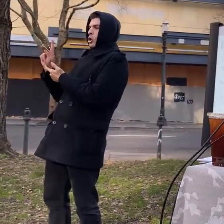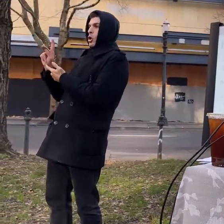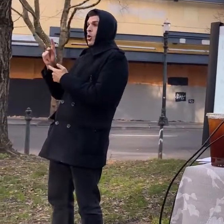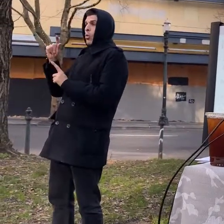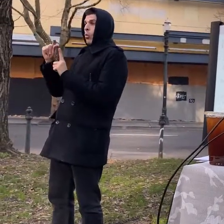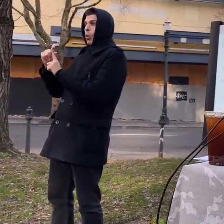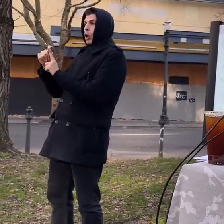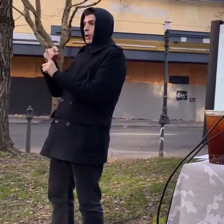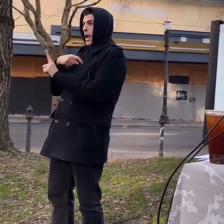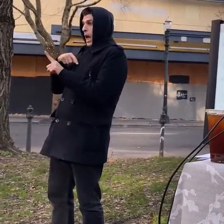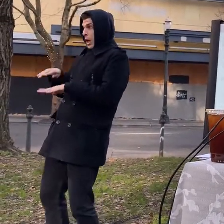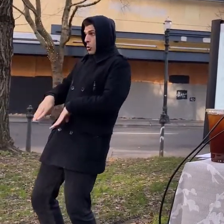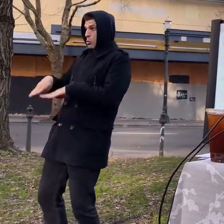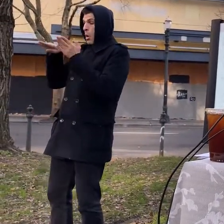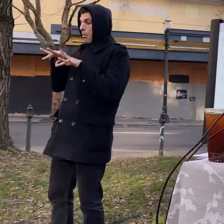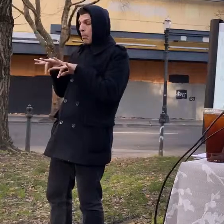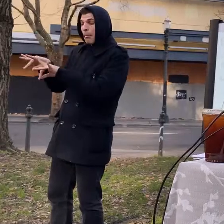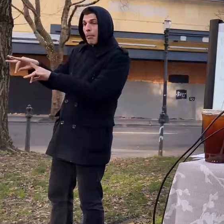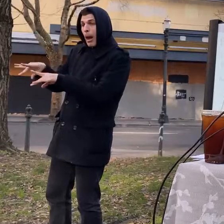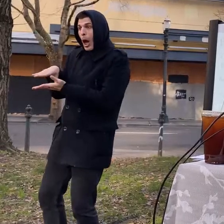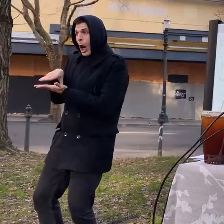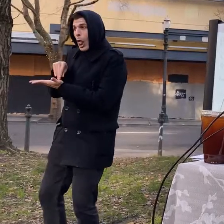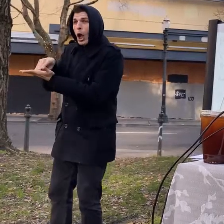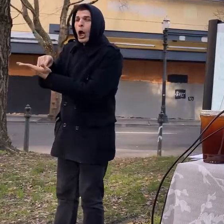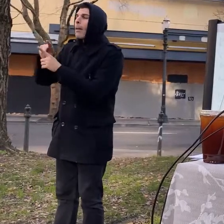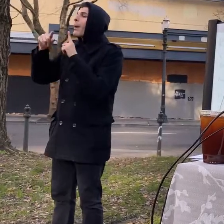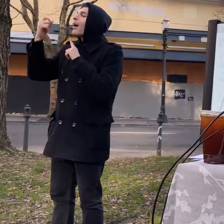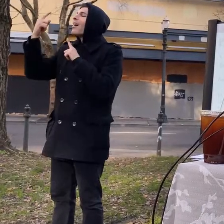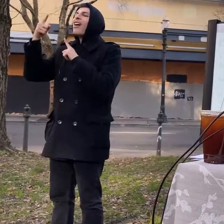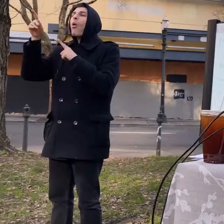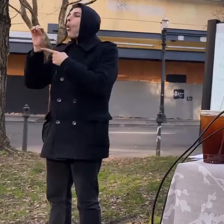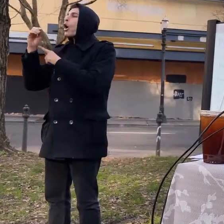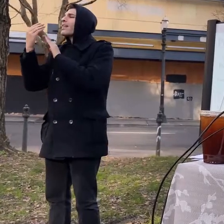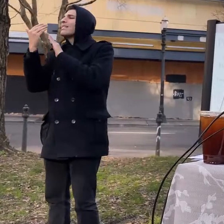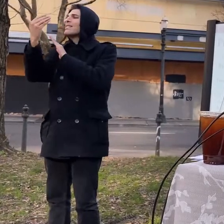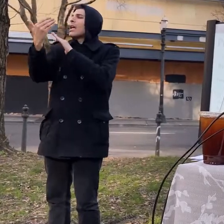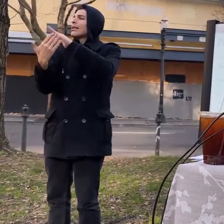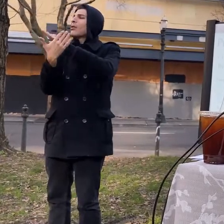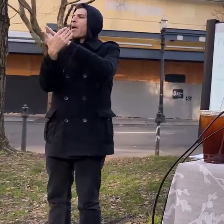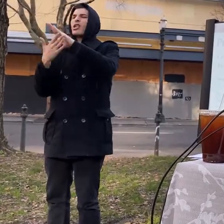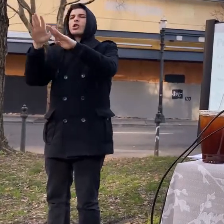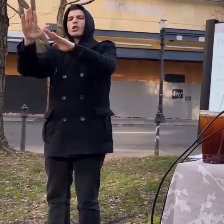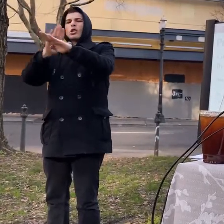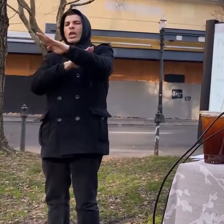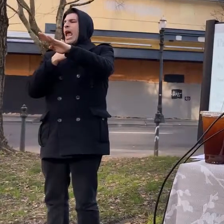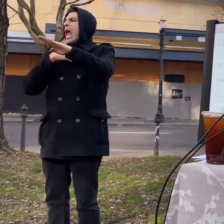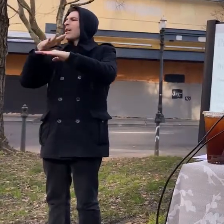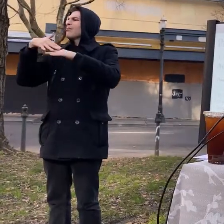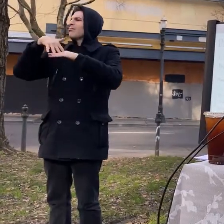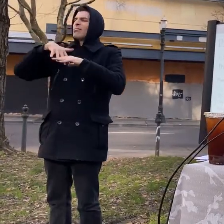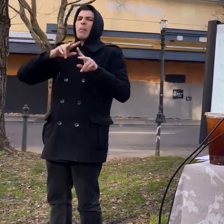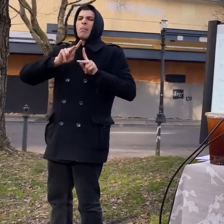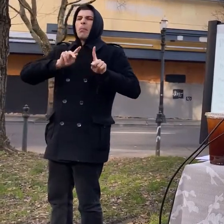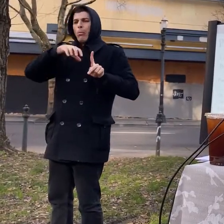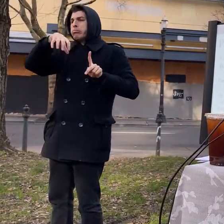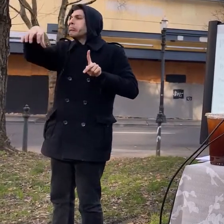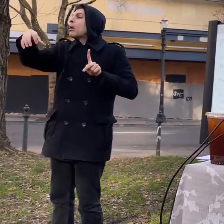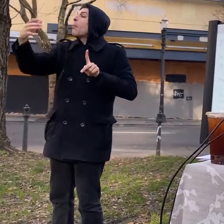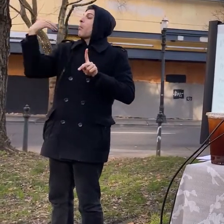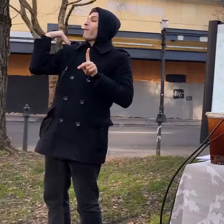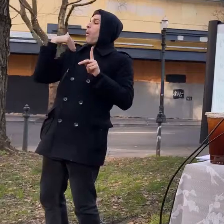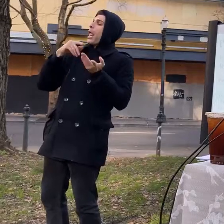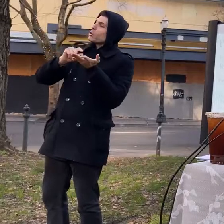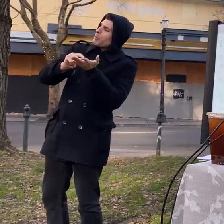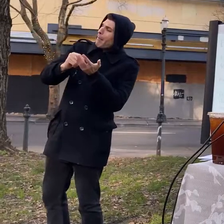want us they told us over and over again about what my sister said about the juice and the water is the most